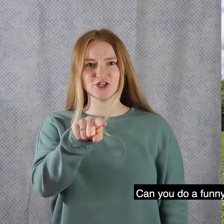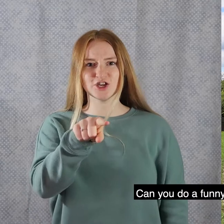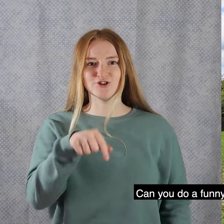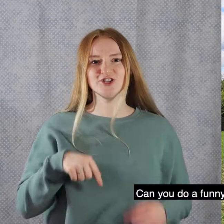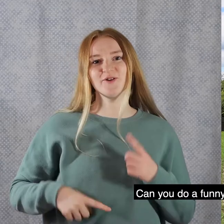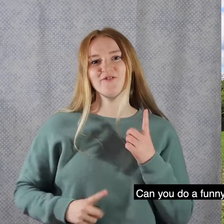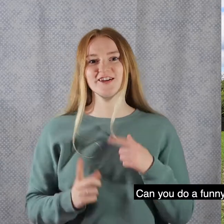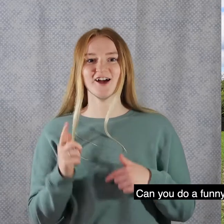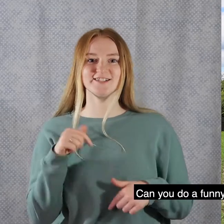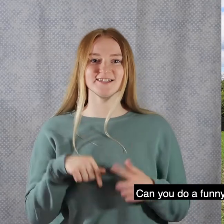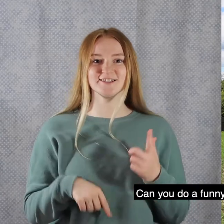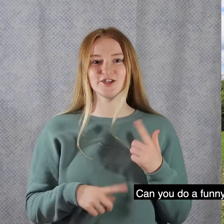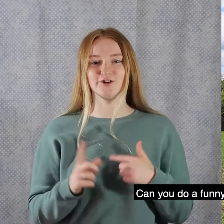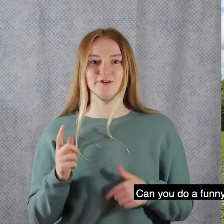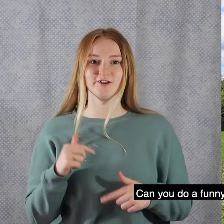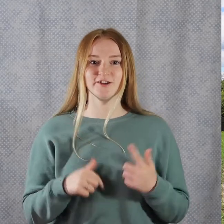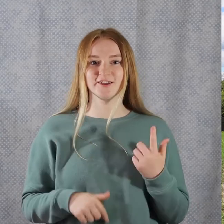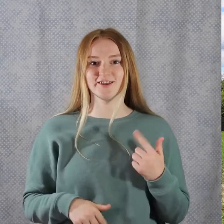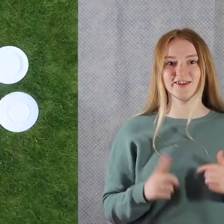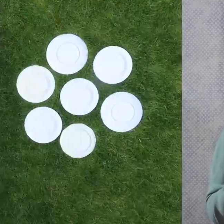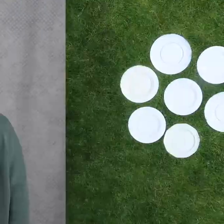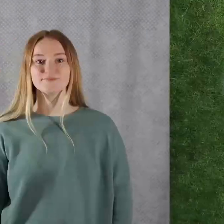Can you do a funny kind of dance too?